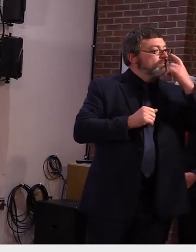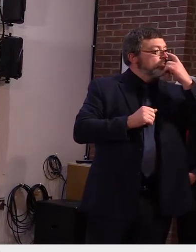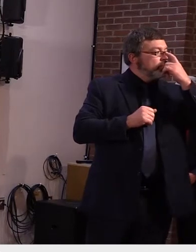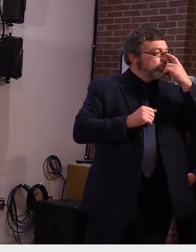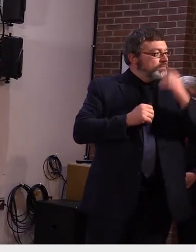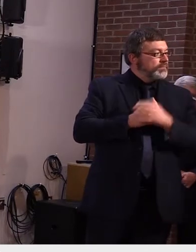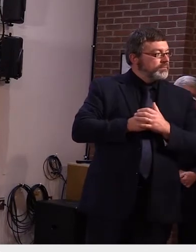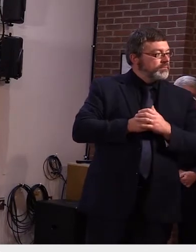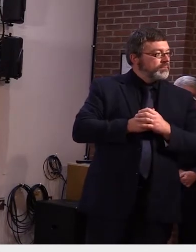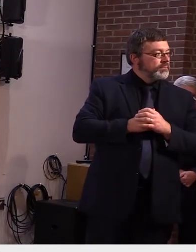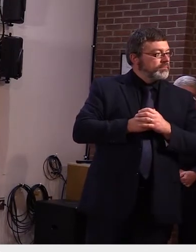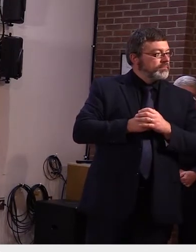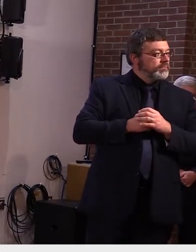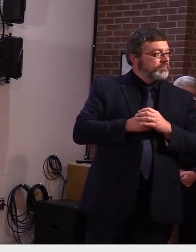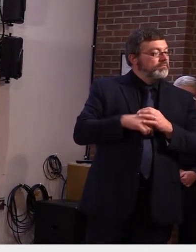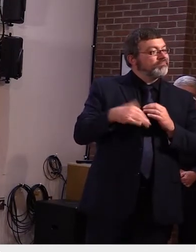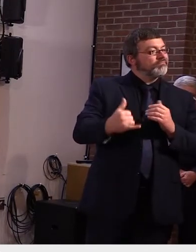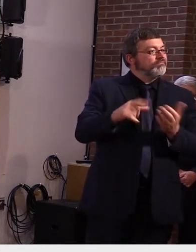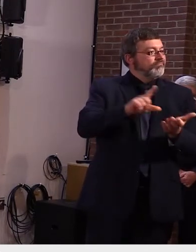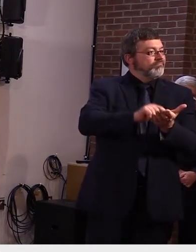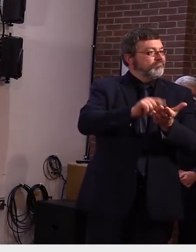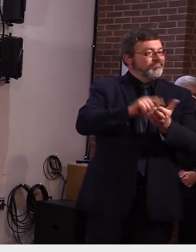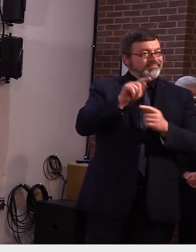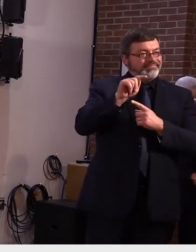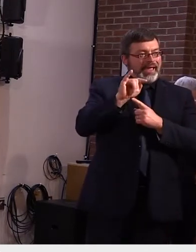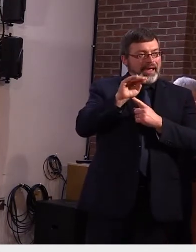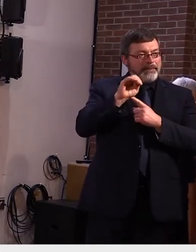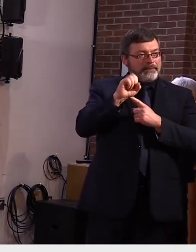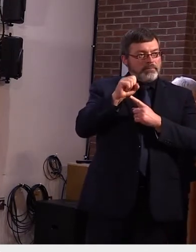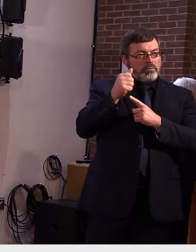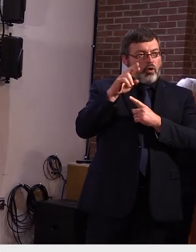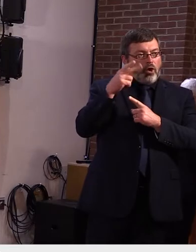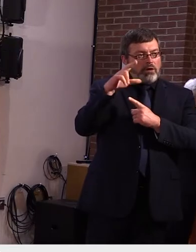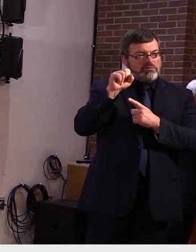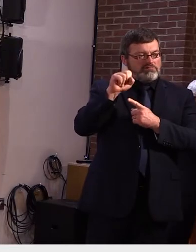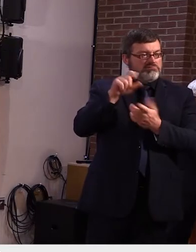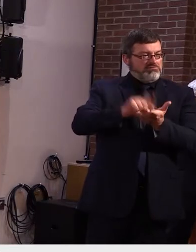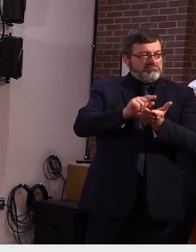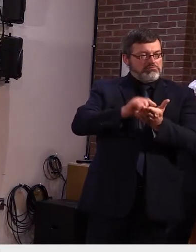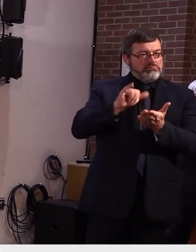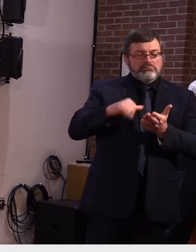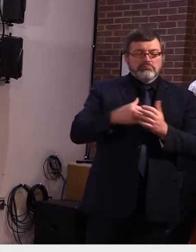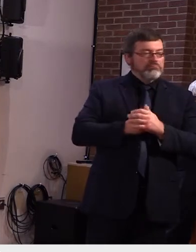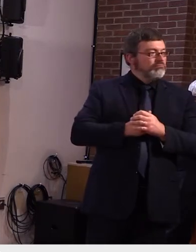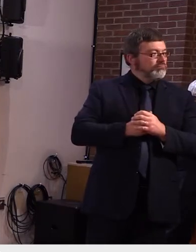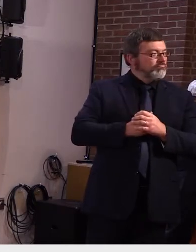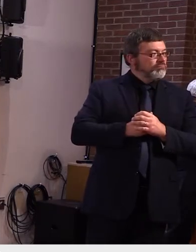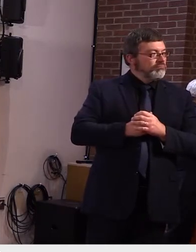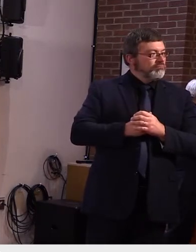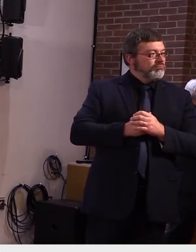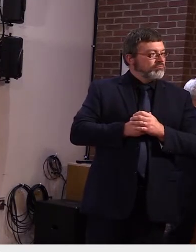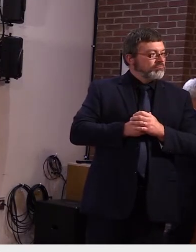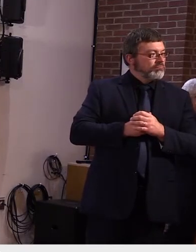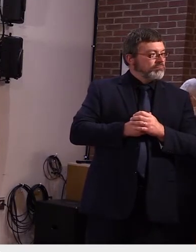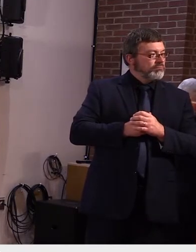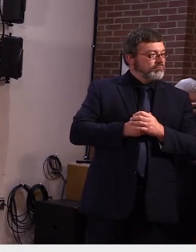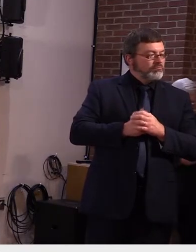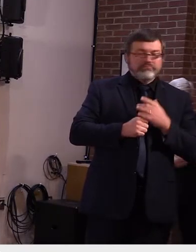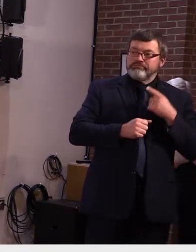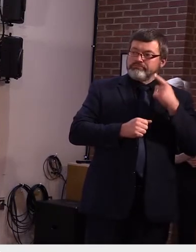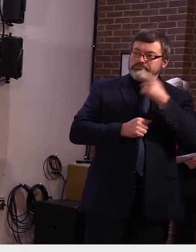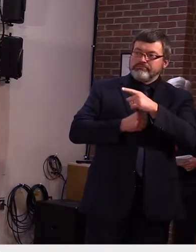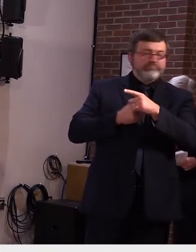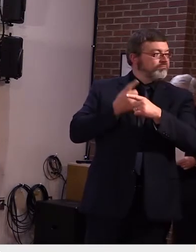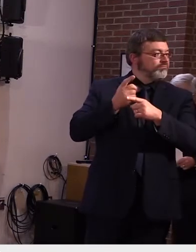yes these are most likely for dr kelso uh the berry city elementary middle school announced yesterday that